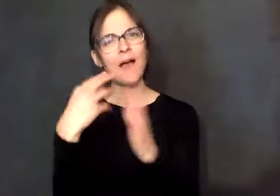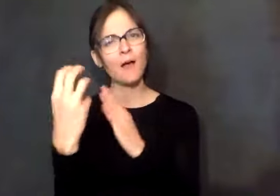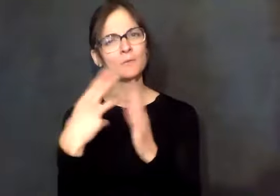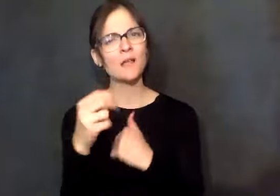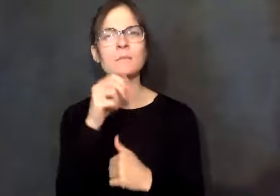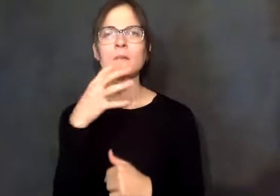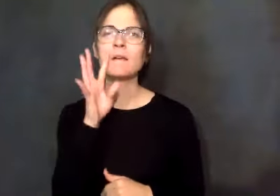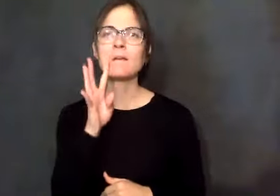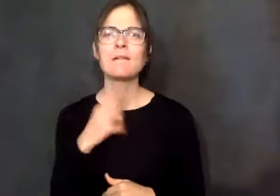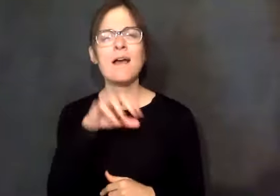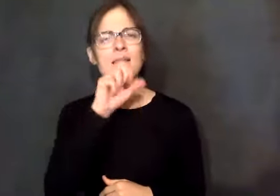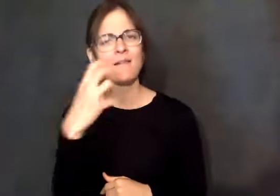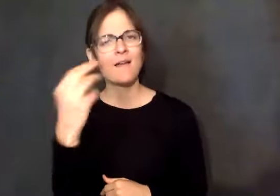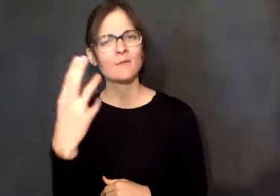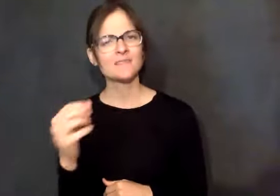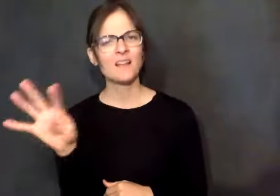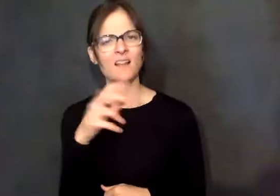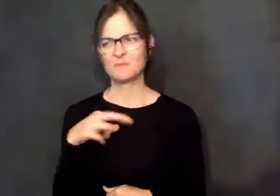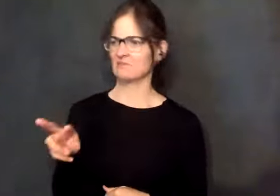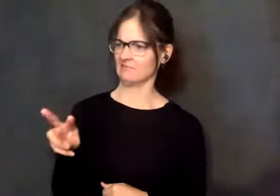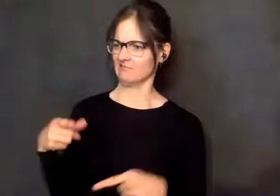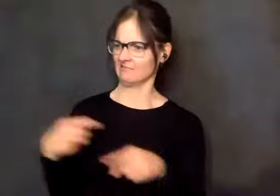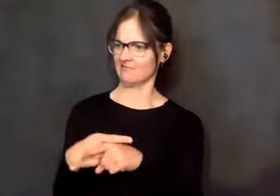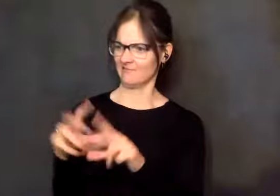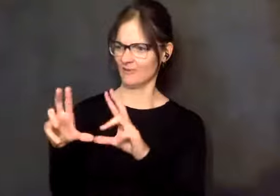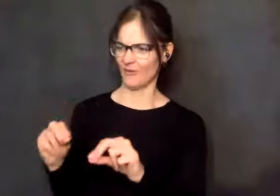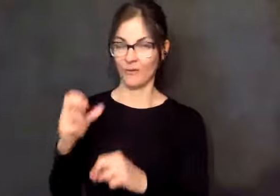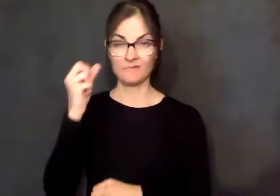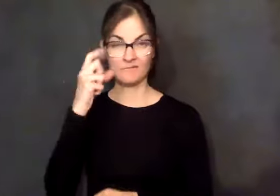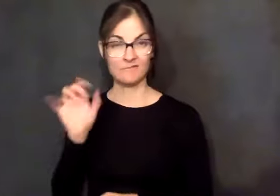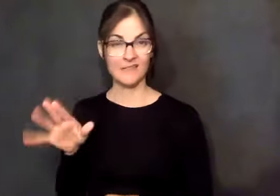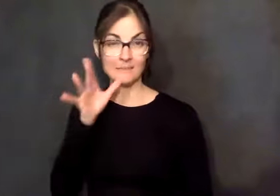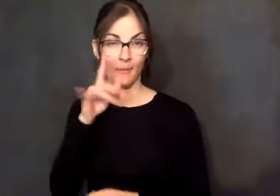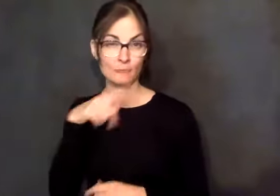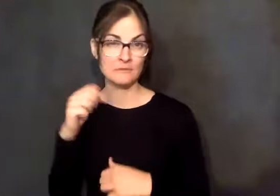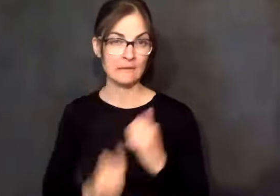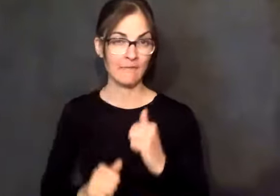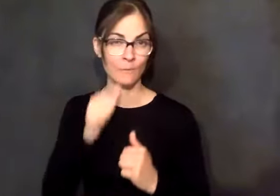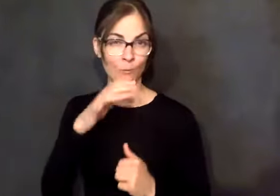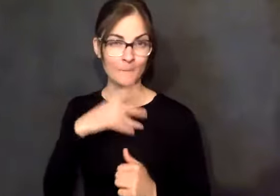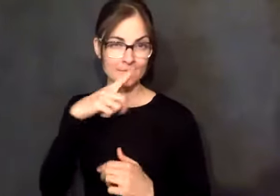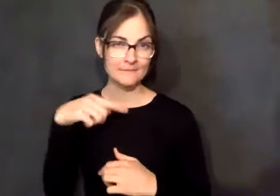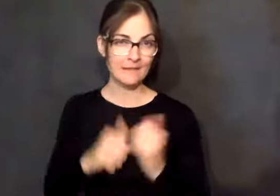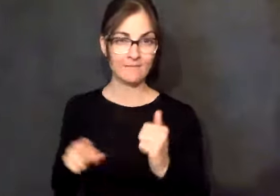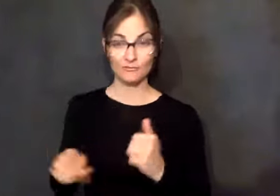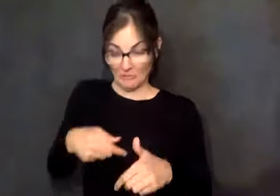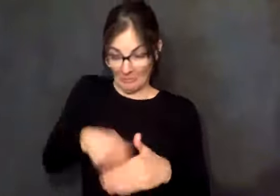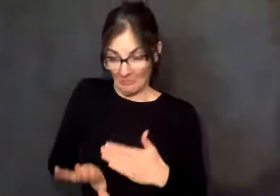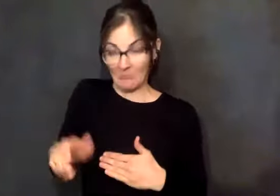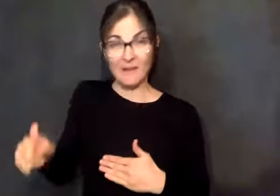I am not a pioneer person. There's no question about it. But he came to me, and he said, you know, my dad